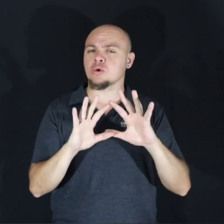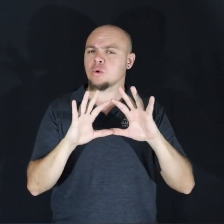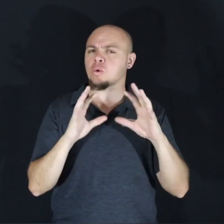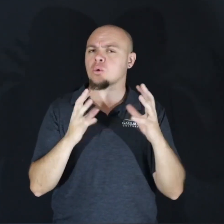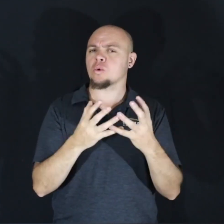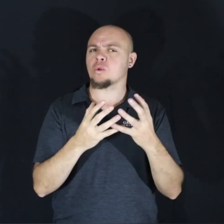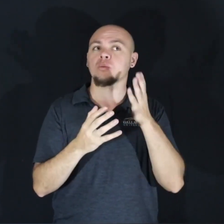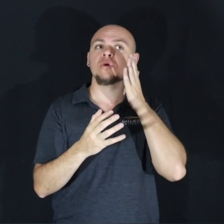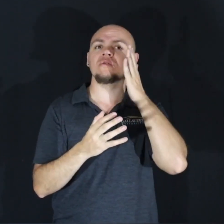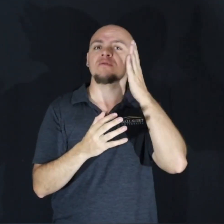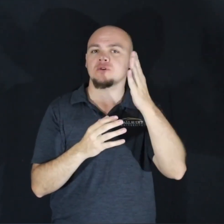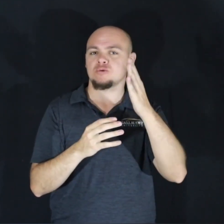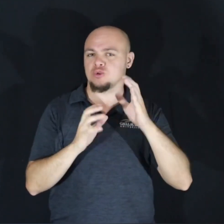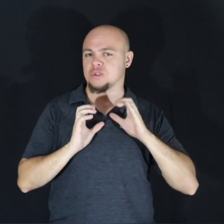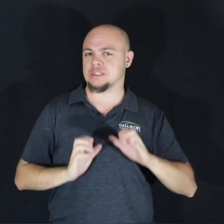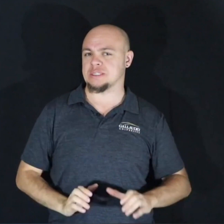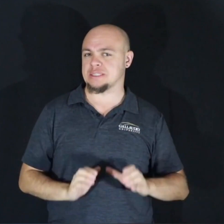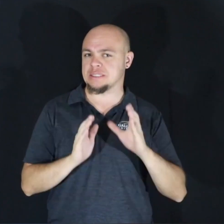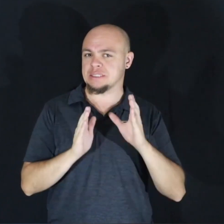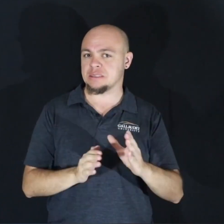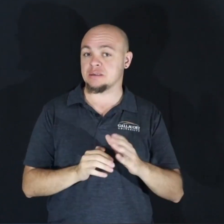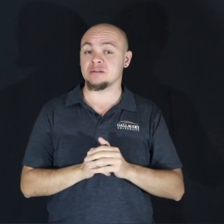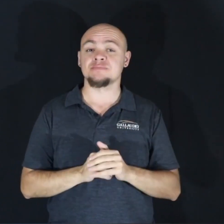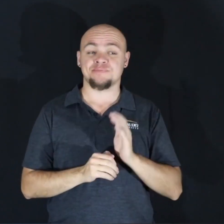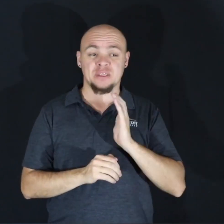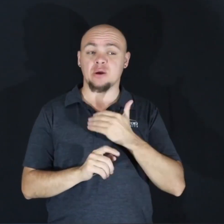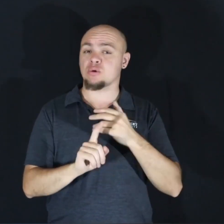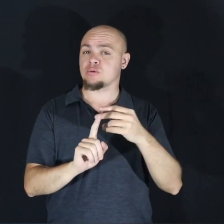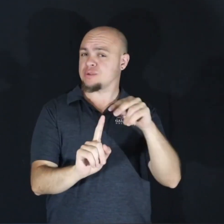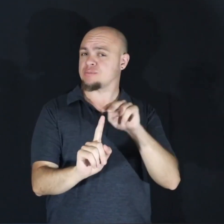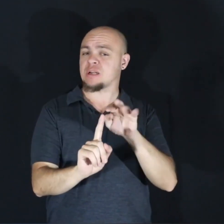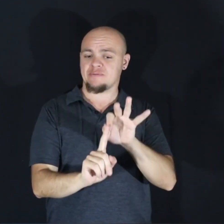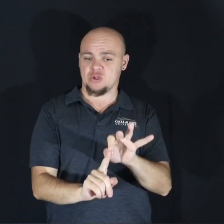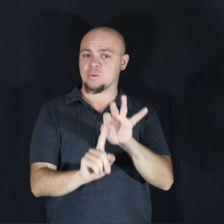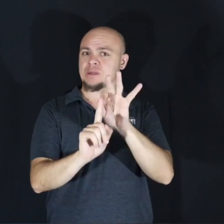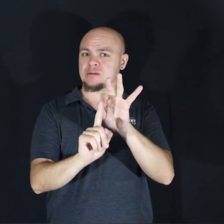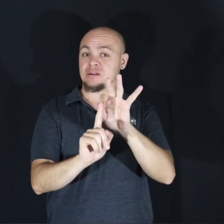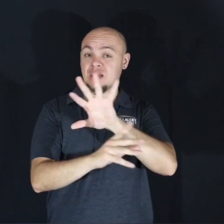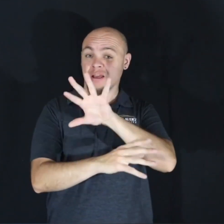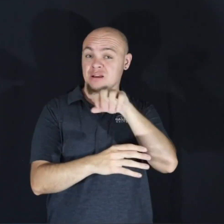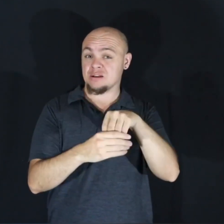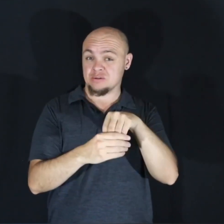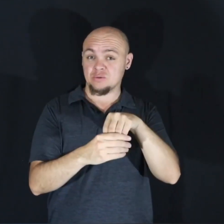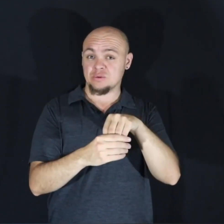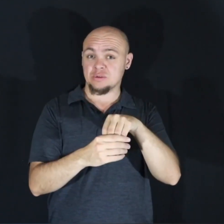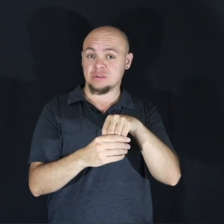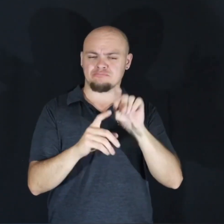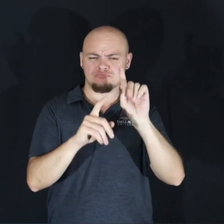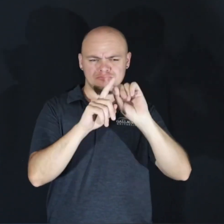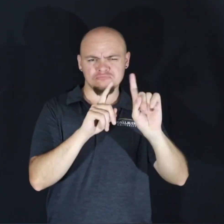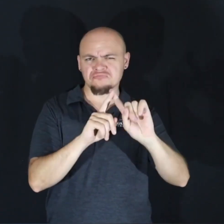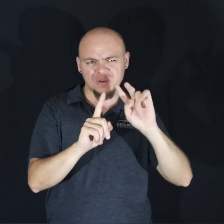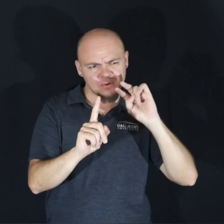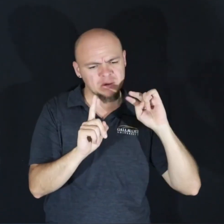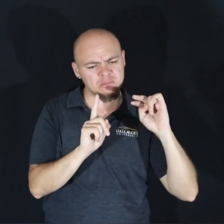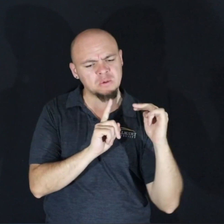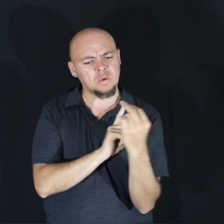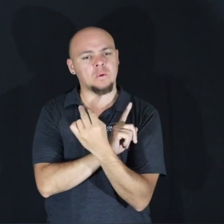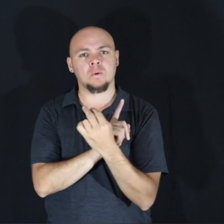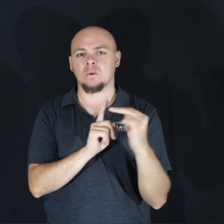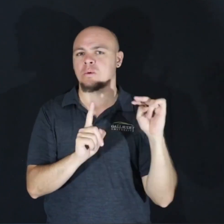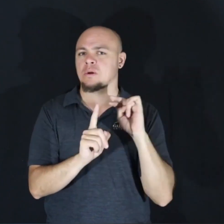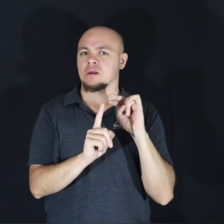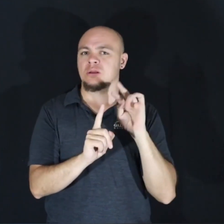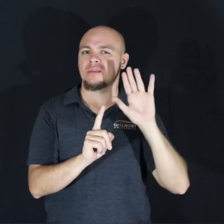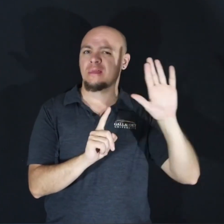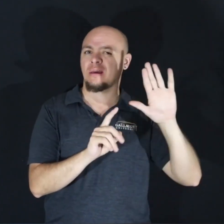citizens of tomorrow. And we possess a unique perspective, one that encompasses multiple perspectives and allows us to defy